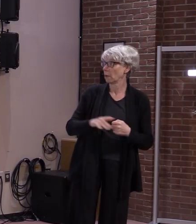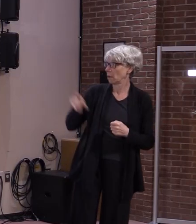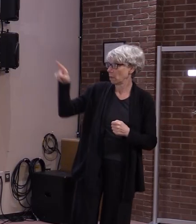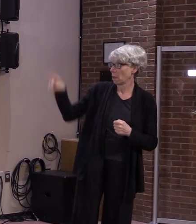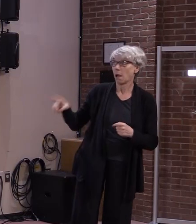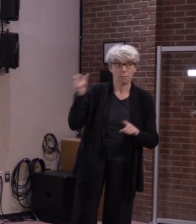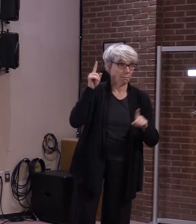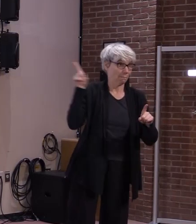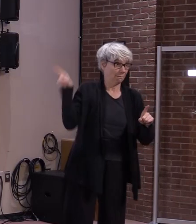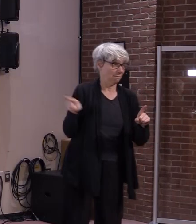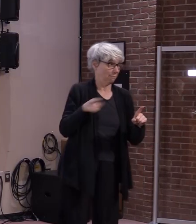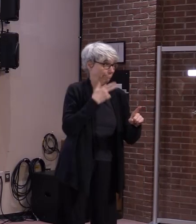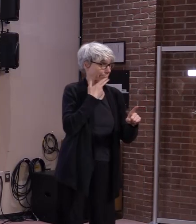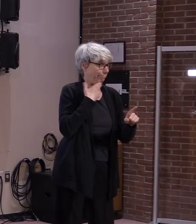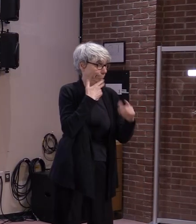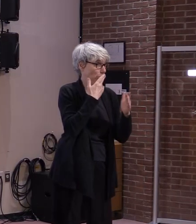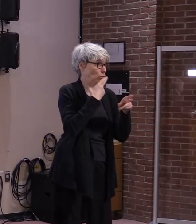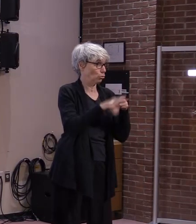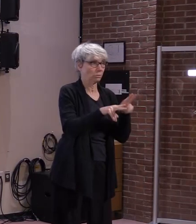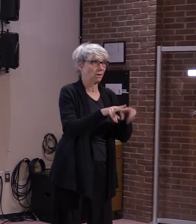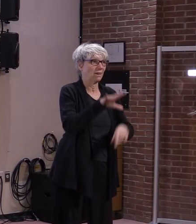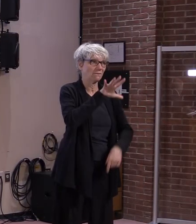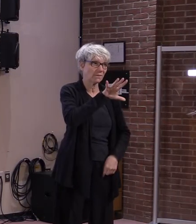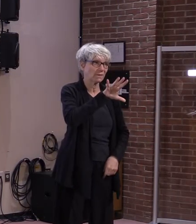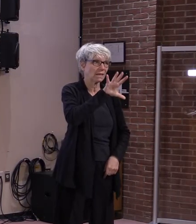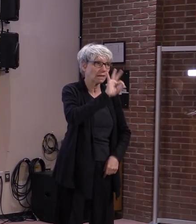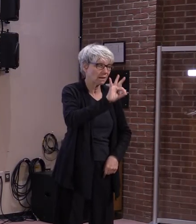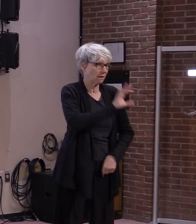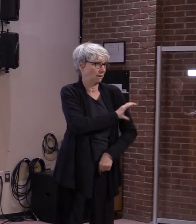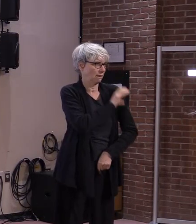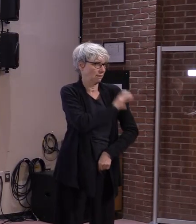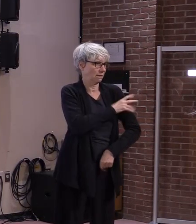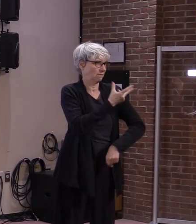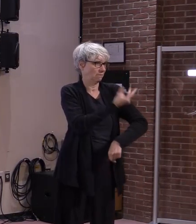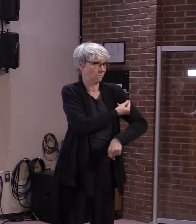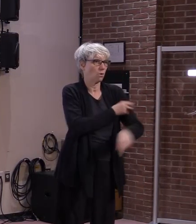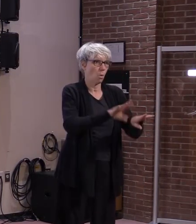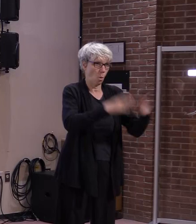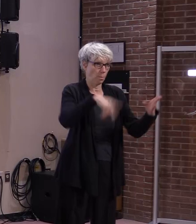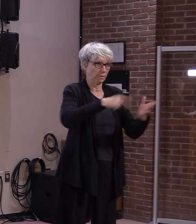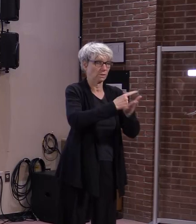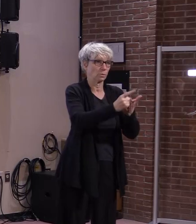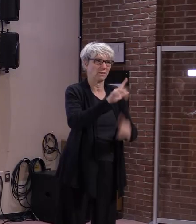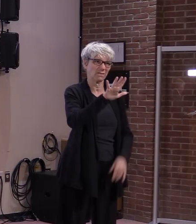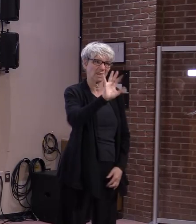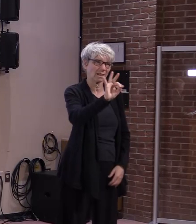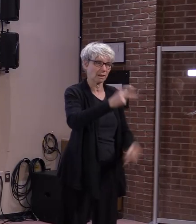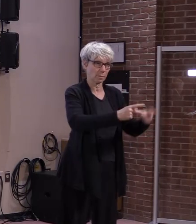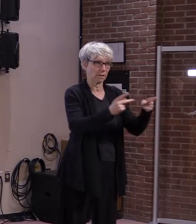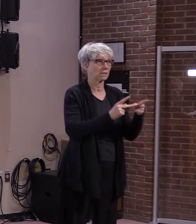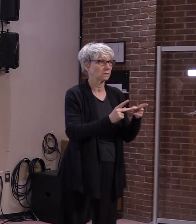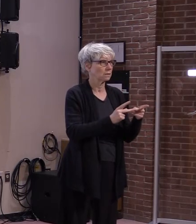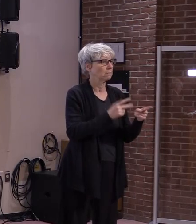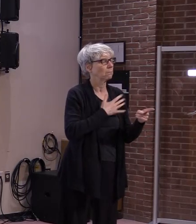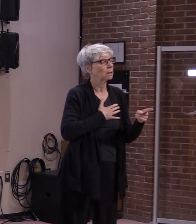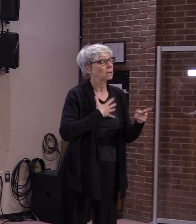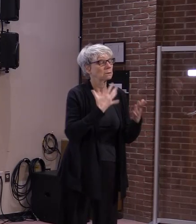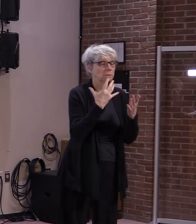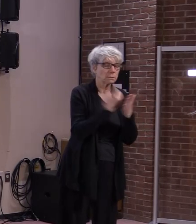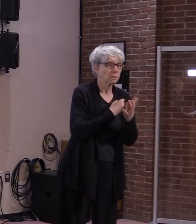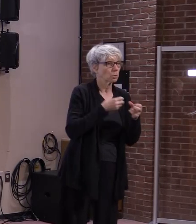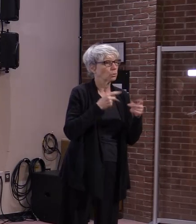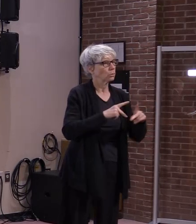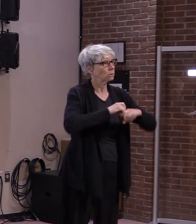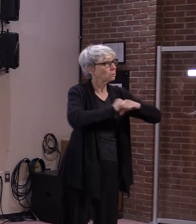nine clinics planned this week, and I urge all Vermonters to take advantage of them and protect yourself, your loved ones and your community.